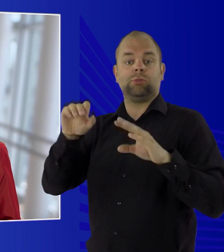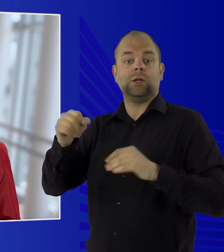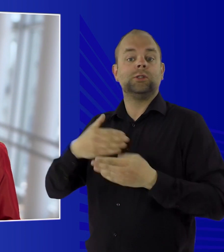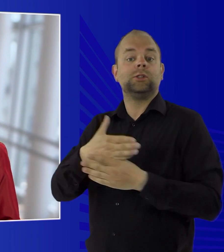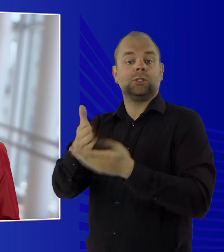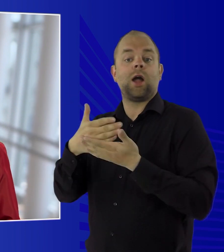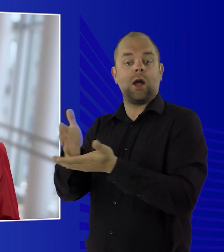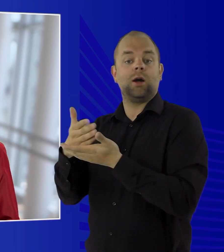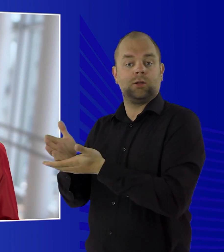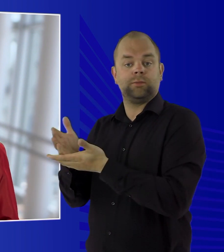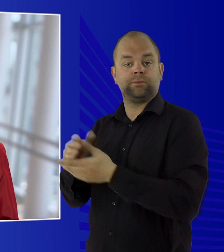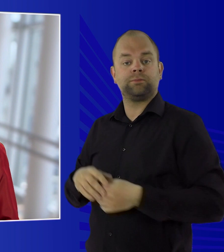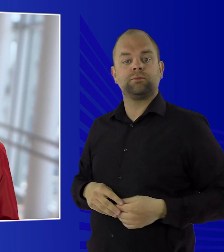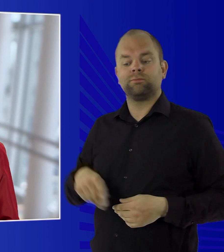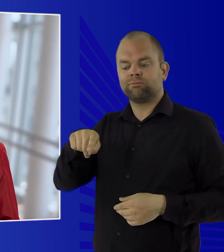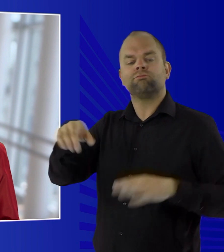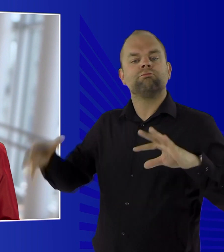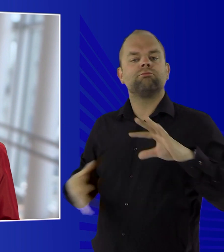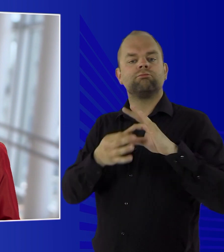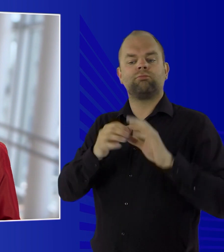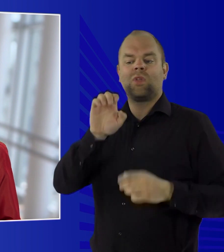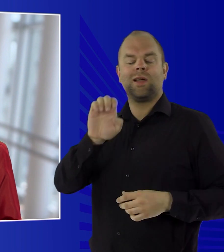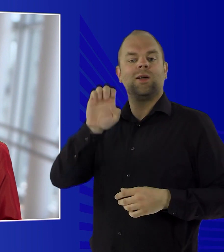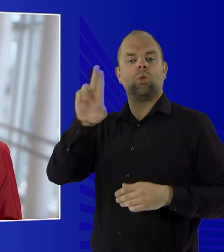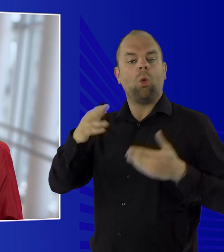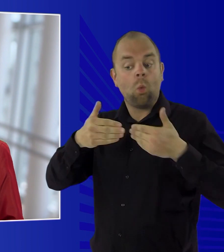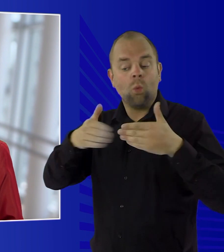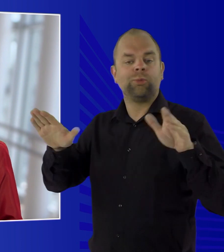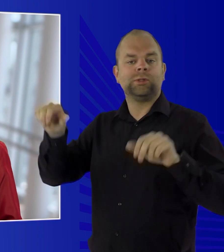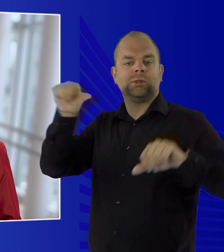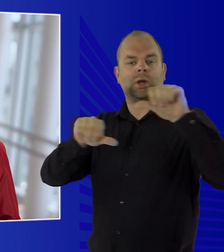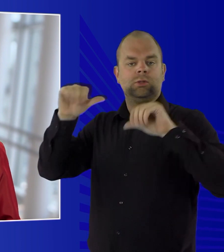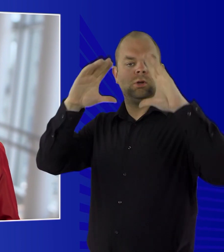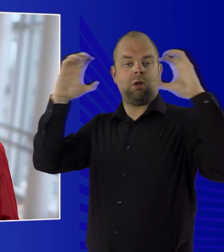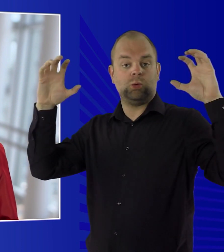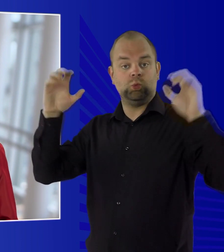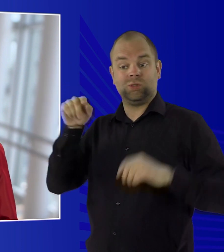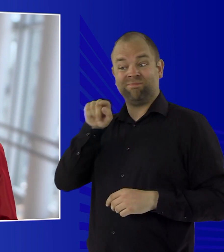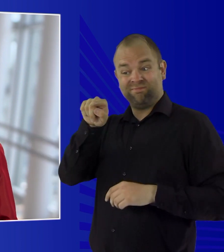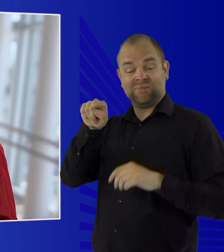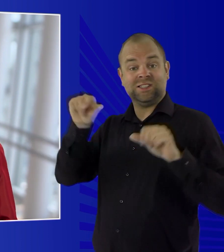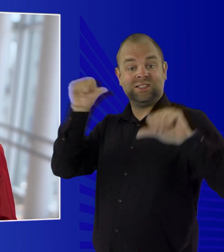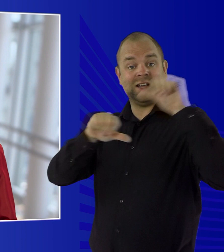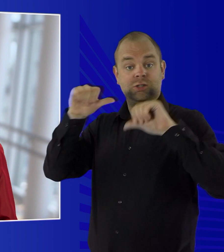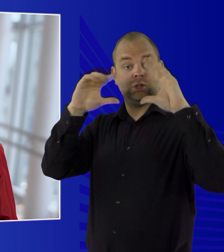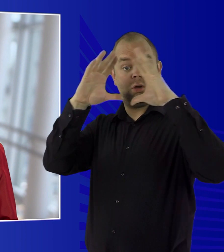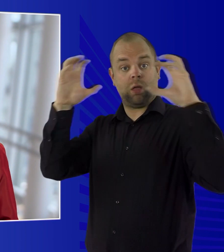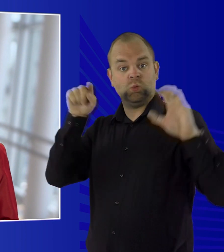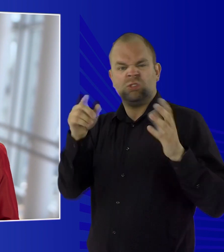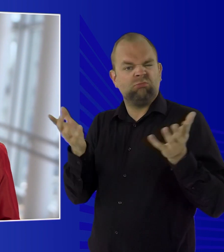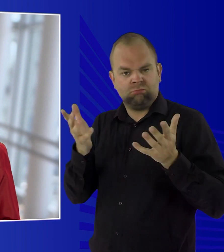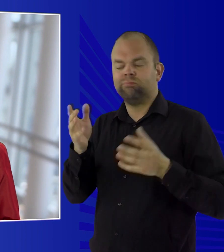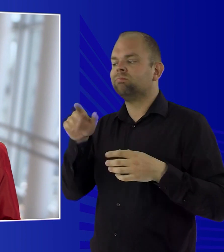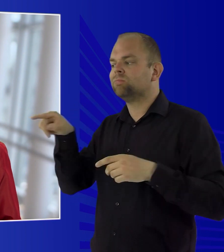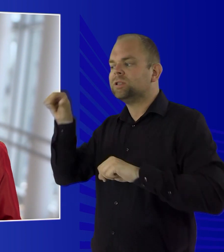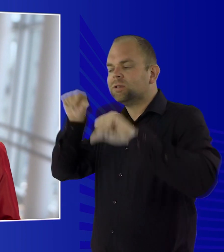part in the building of Europe's Open Science Cloud. With the Science Cloud researchers will have a trusted